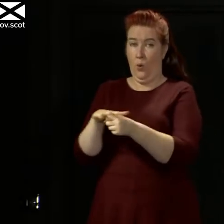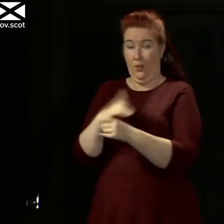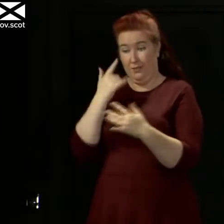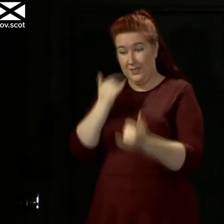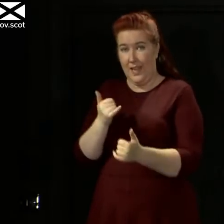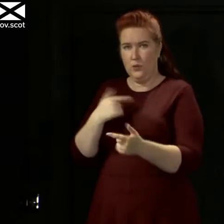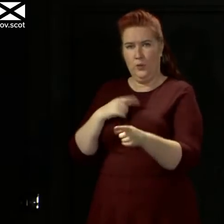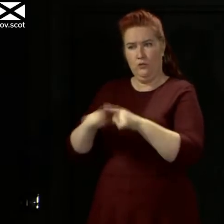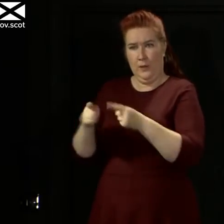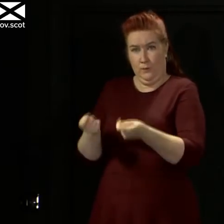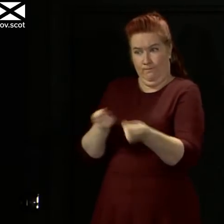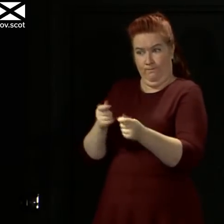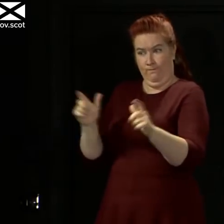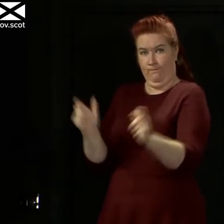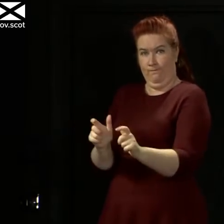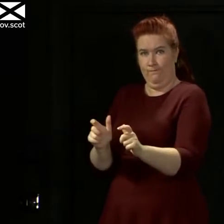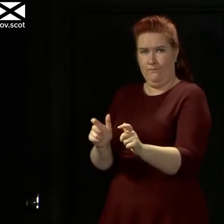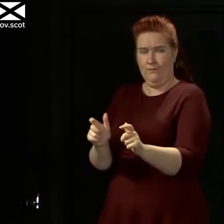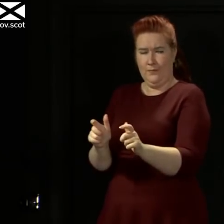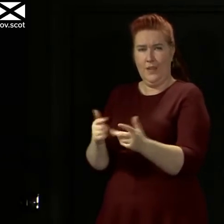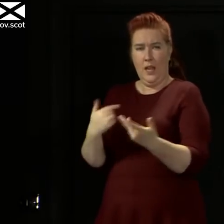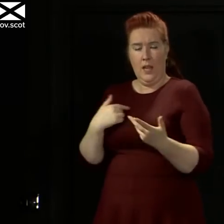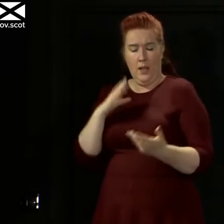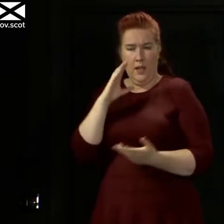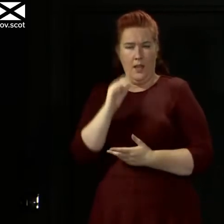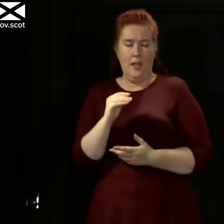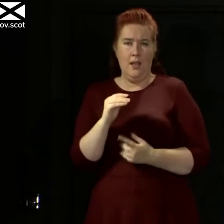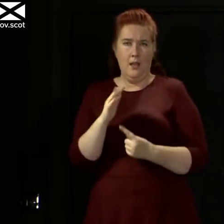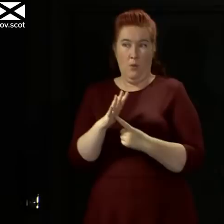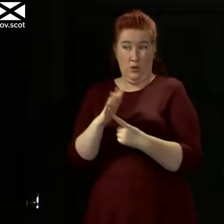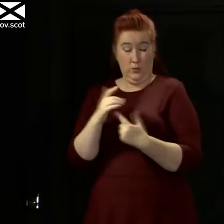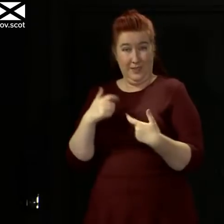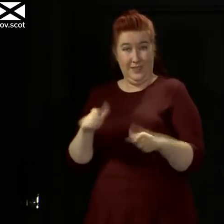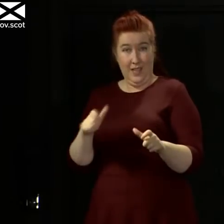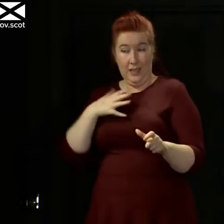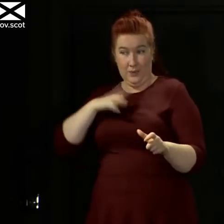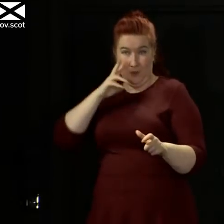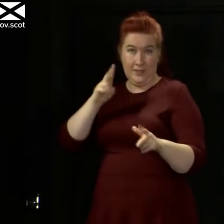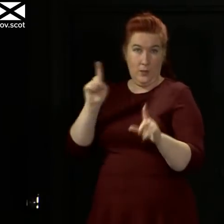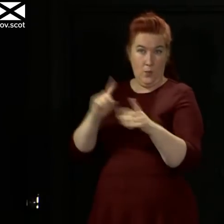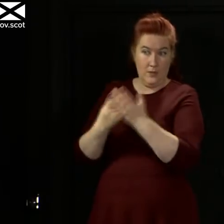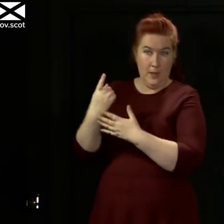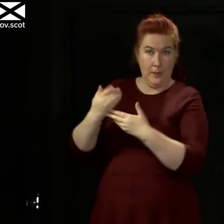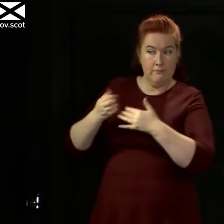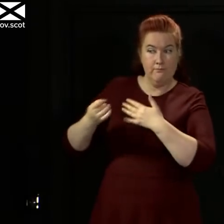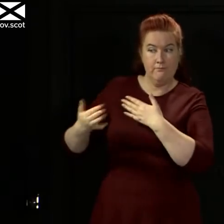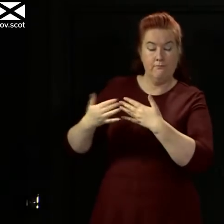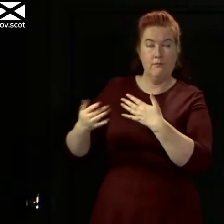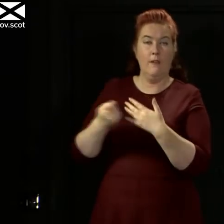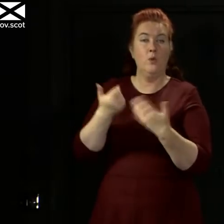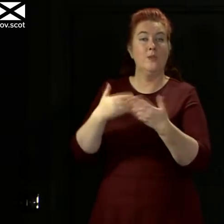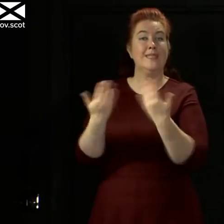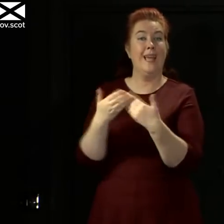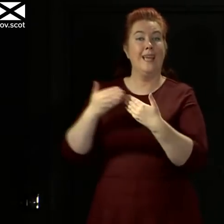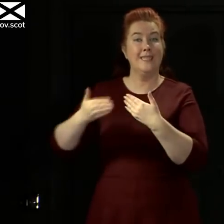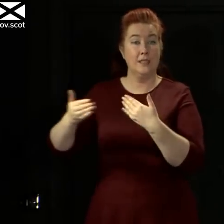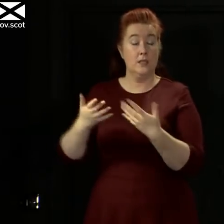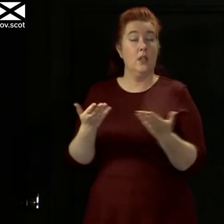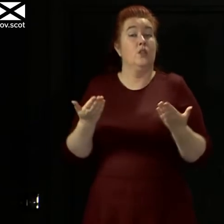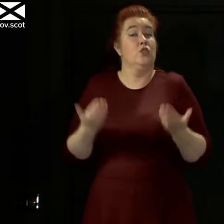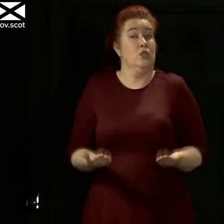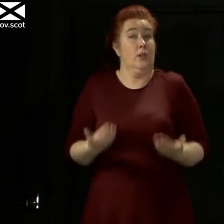containing this outbreak. And I don't want to be complacent. We, you know, still have to see what unfolds over the next few days. But at the moment,